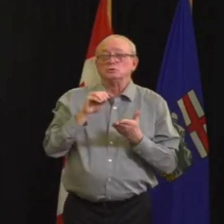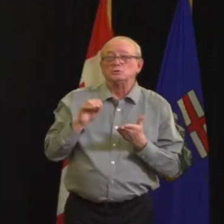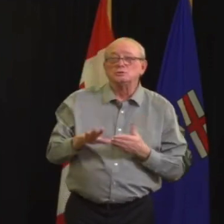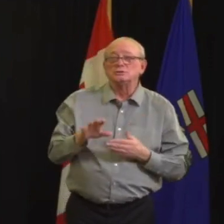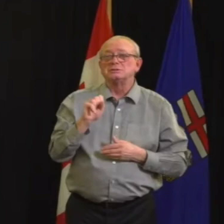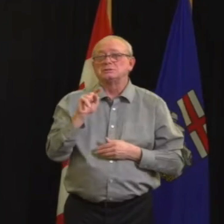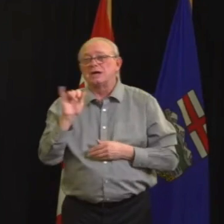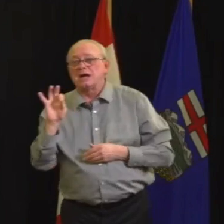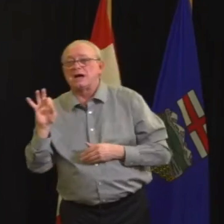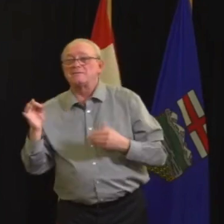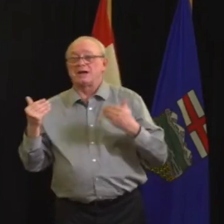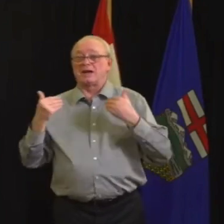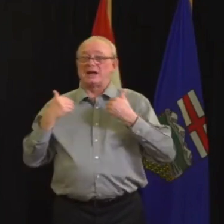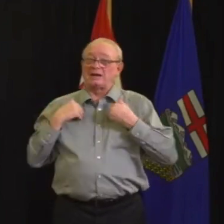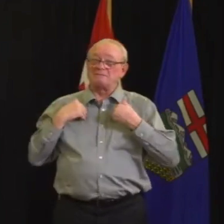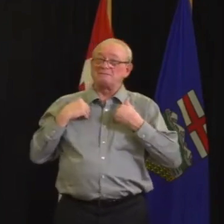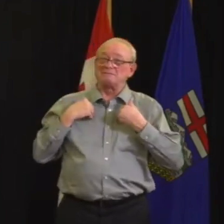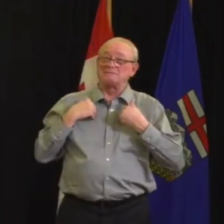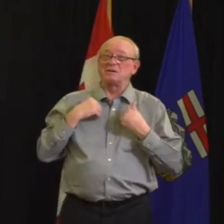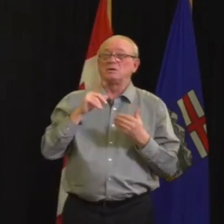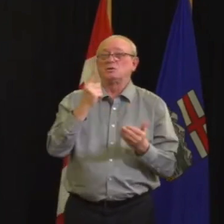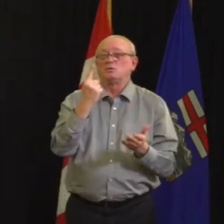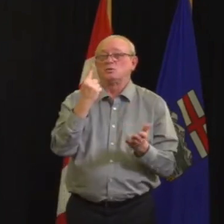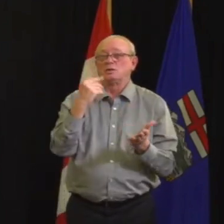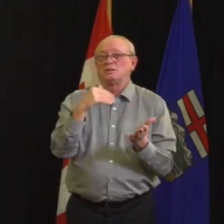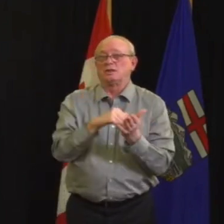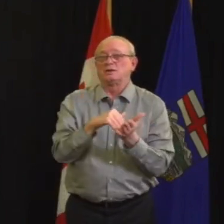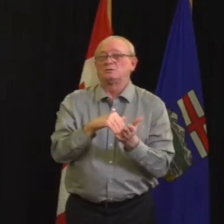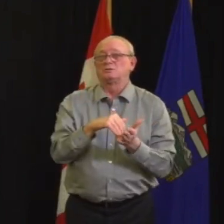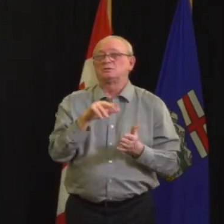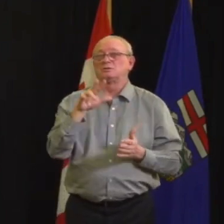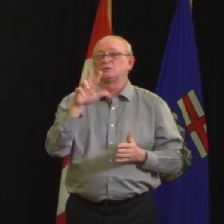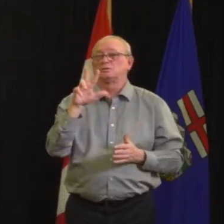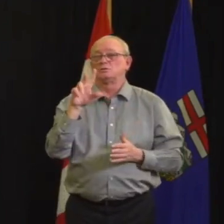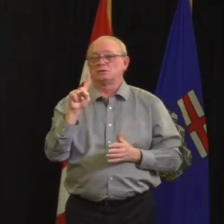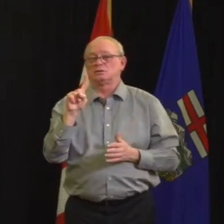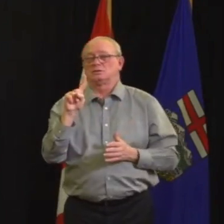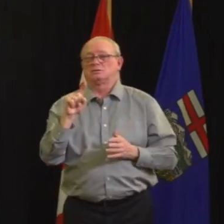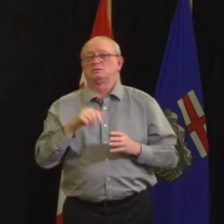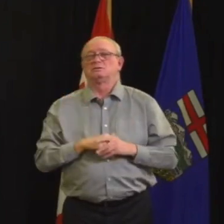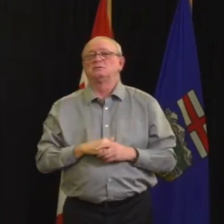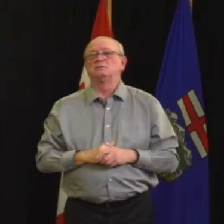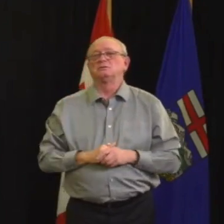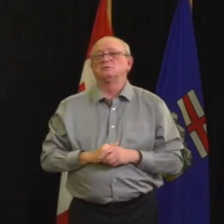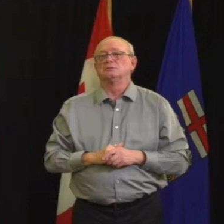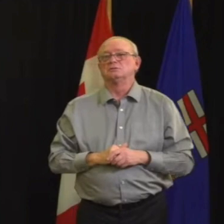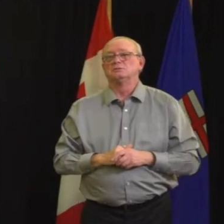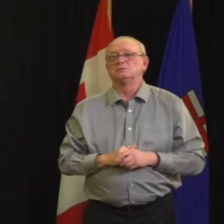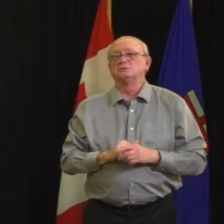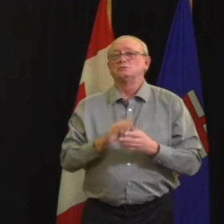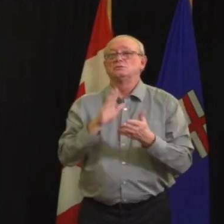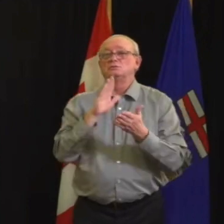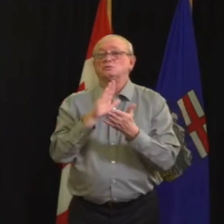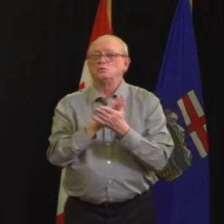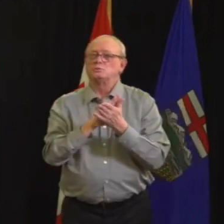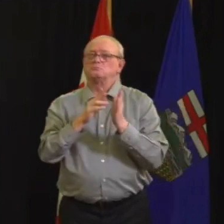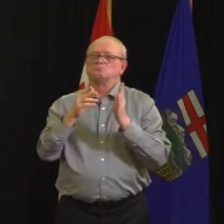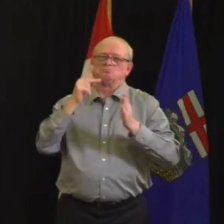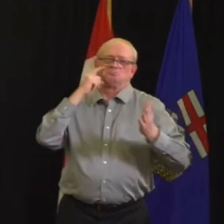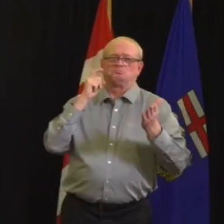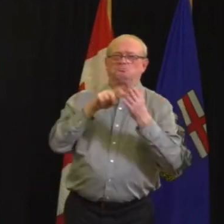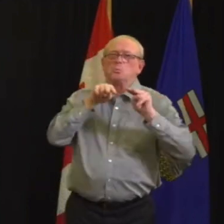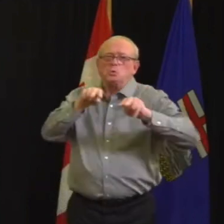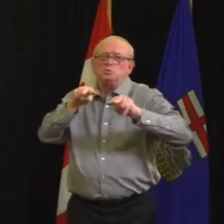currently on the watch list. So far, in-school transmission has likely occurred in 141 schools.